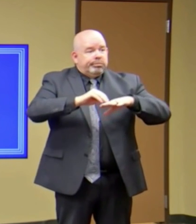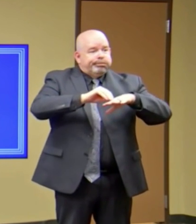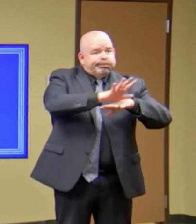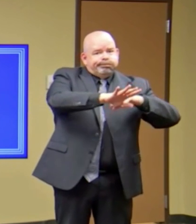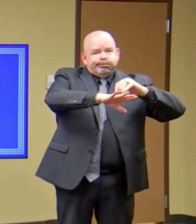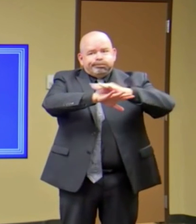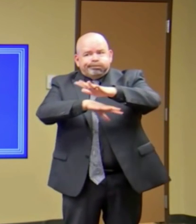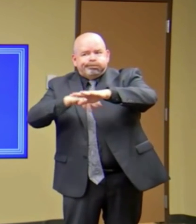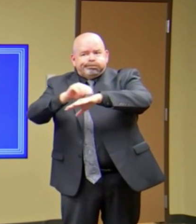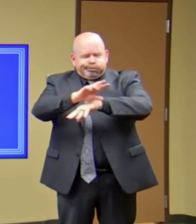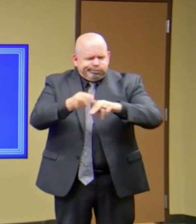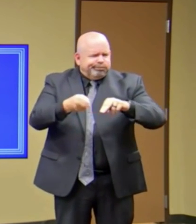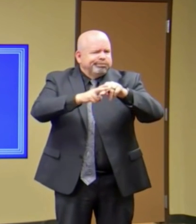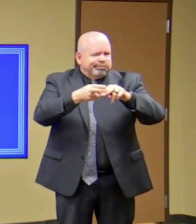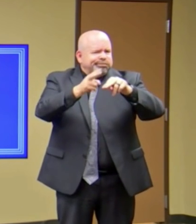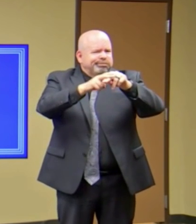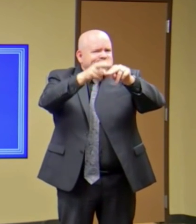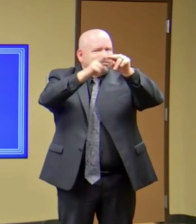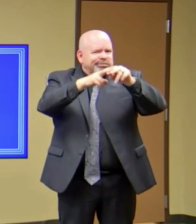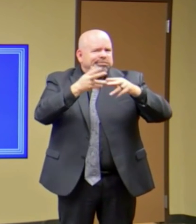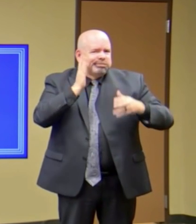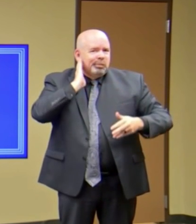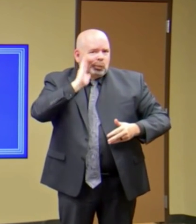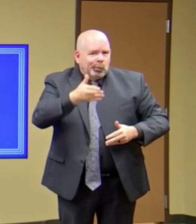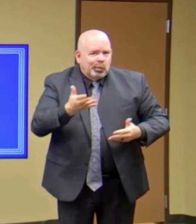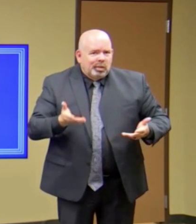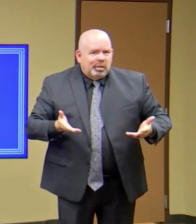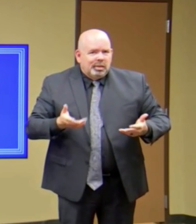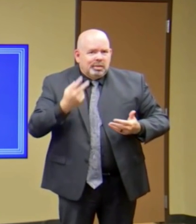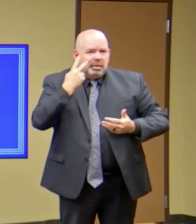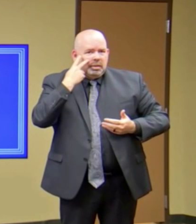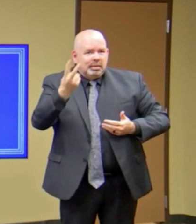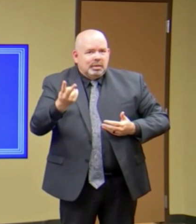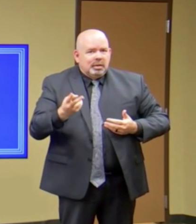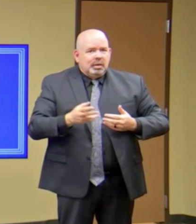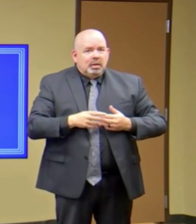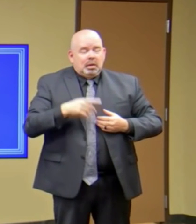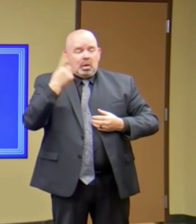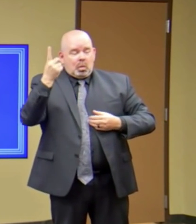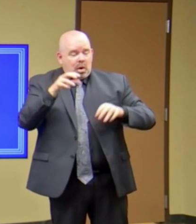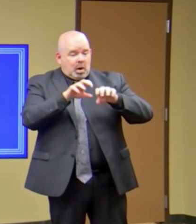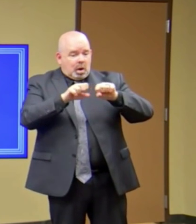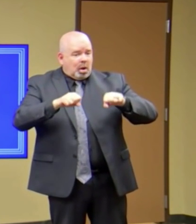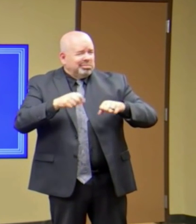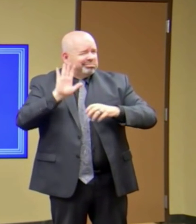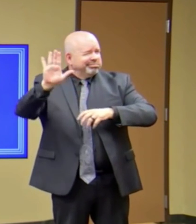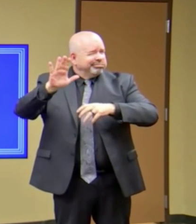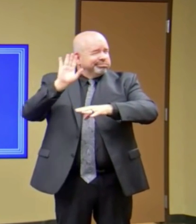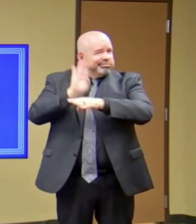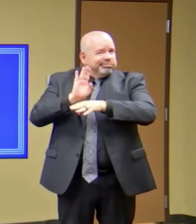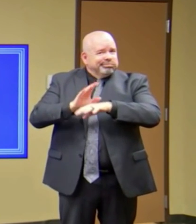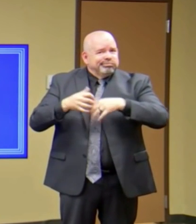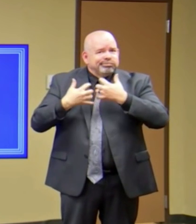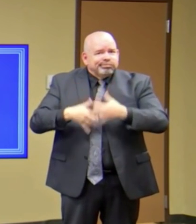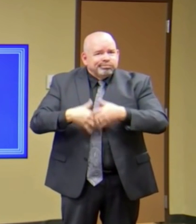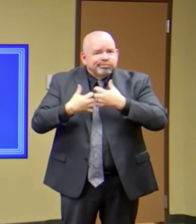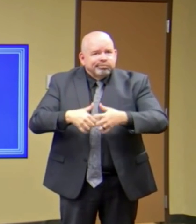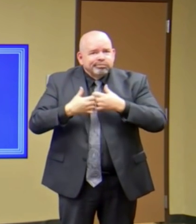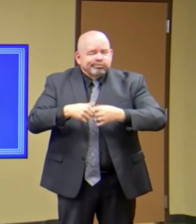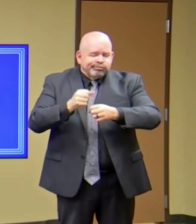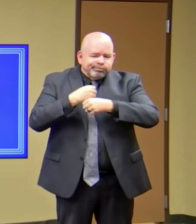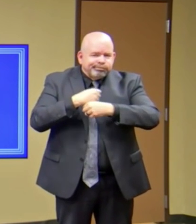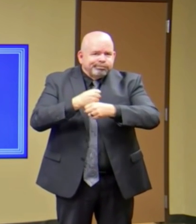Now we're having outbreaks in a sausage factory and some food service places. I guess Phil probably answers some questions about that.